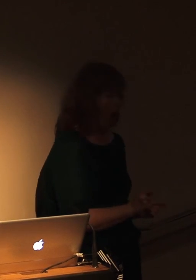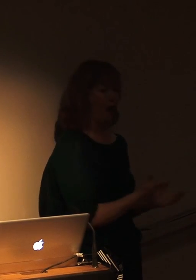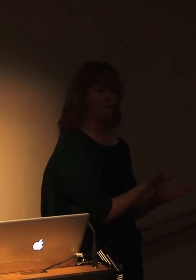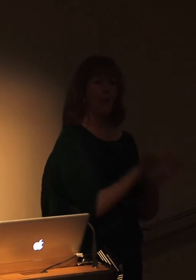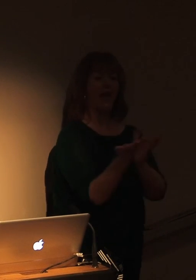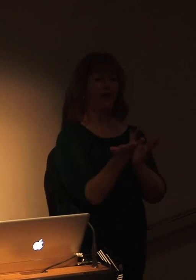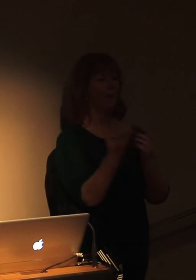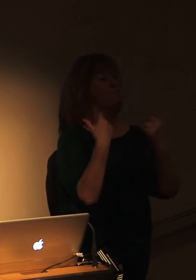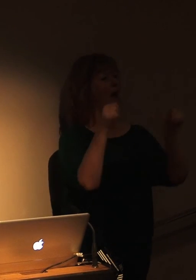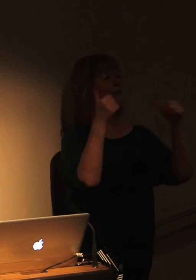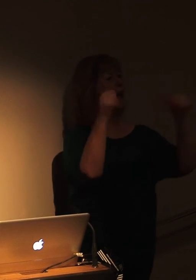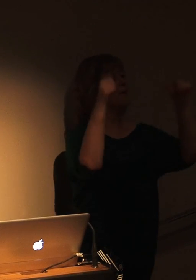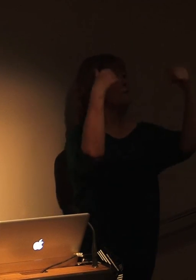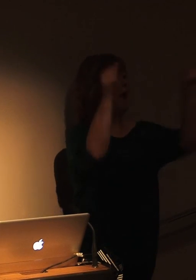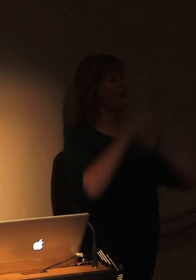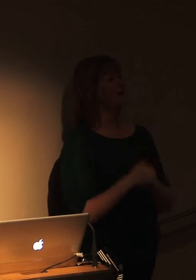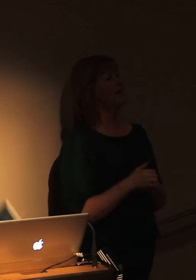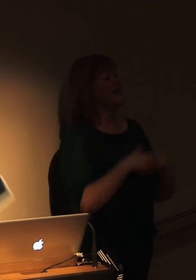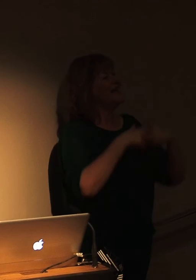Story is absolutely everything in film.